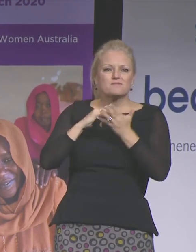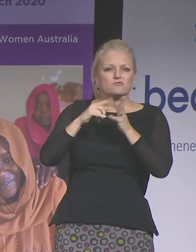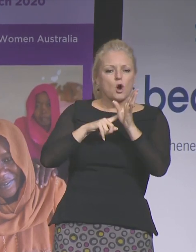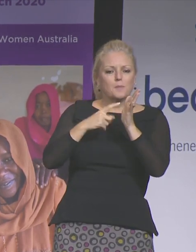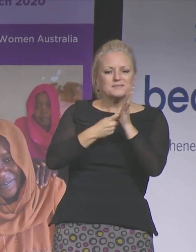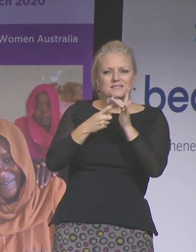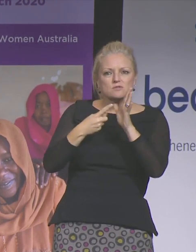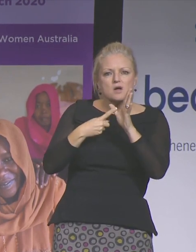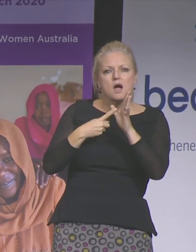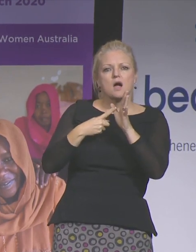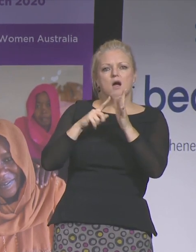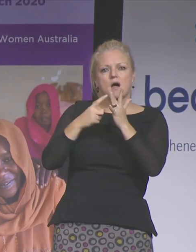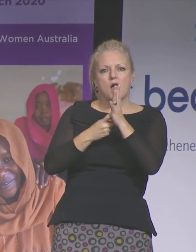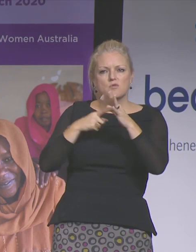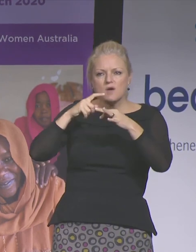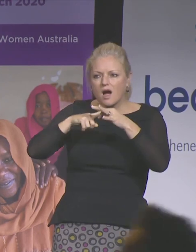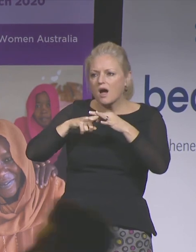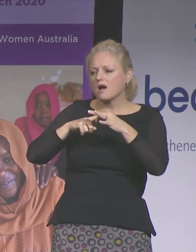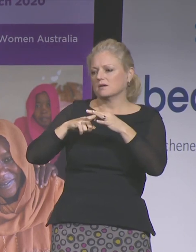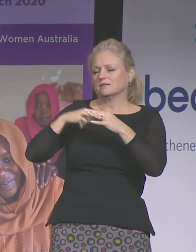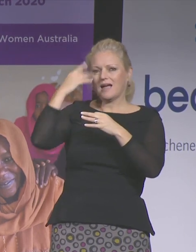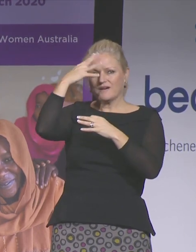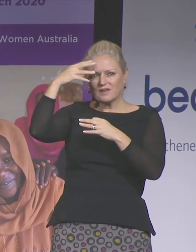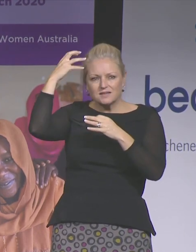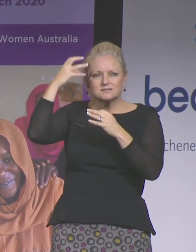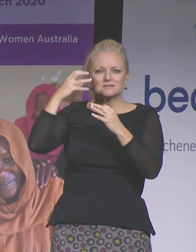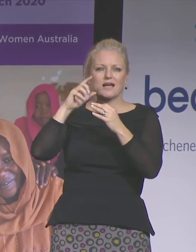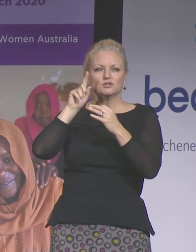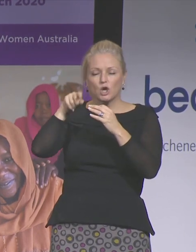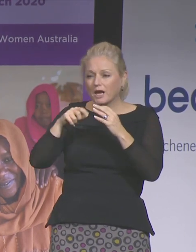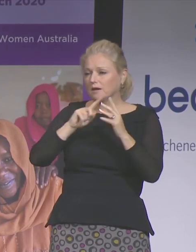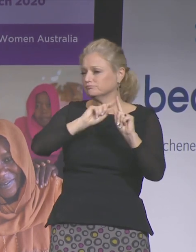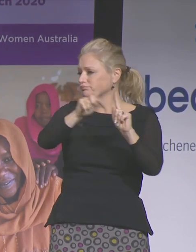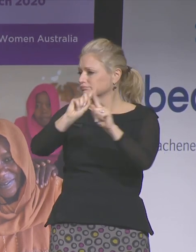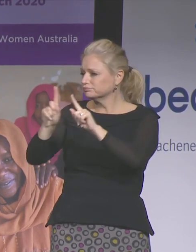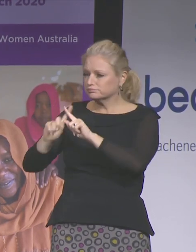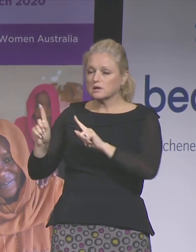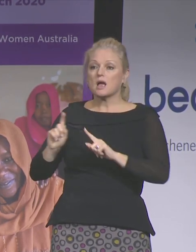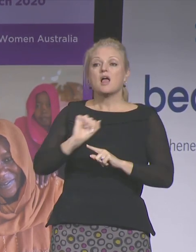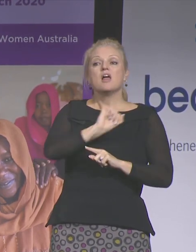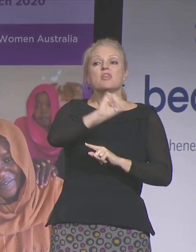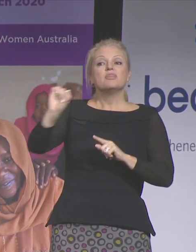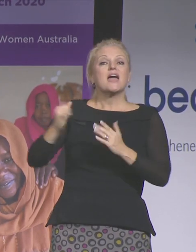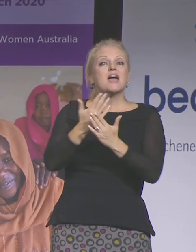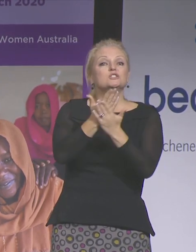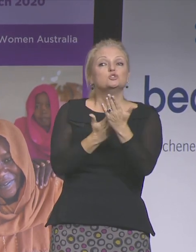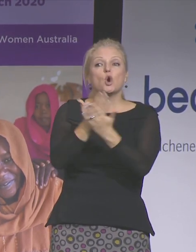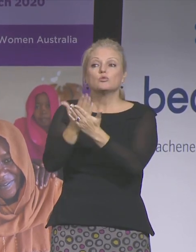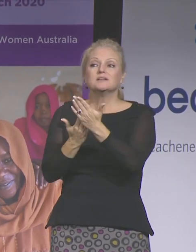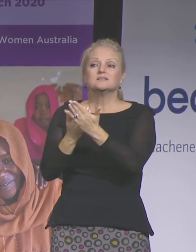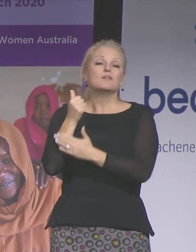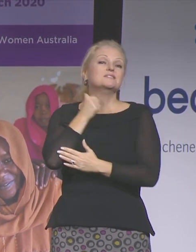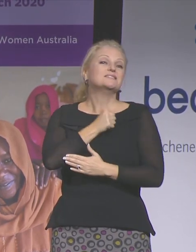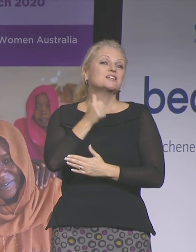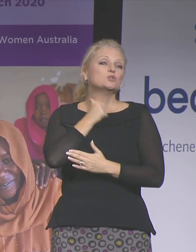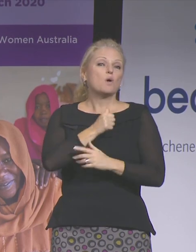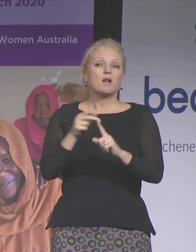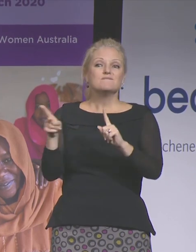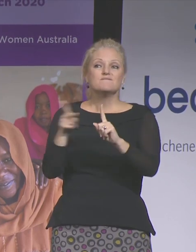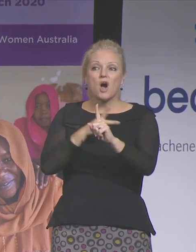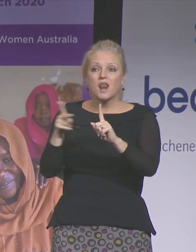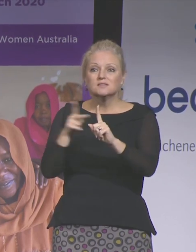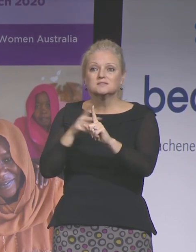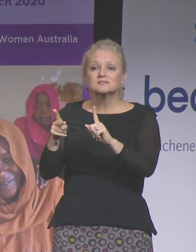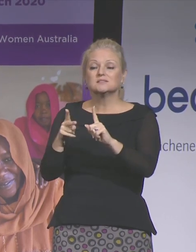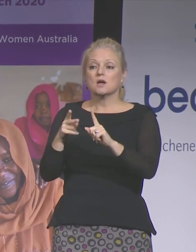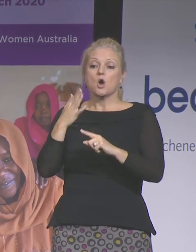and Turkey. Women whose stories of sexual violence, either on the transit to